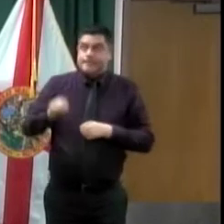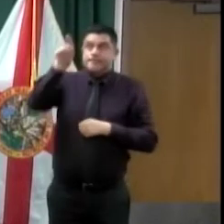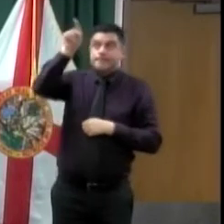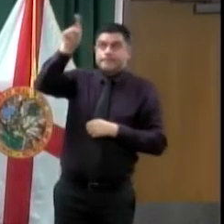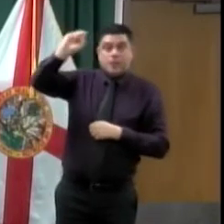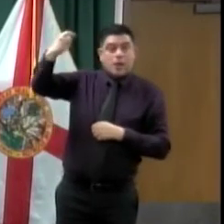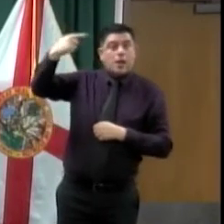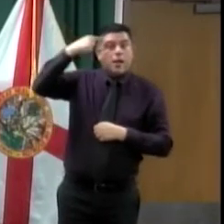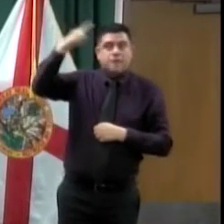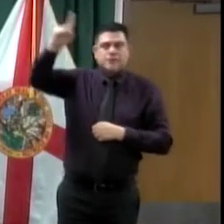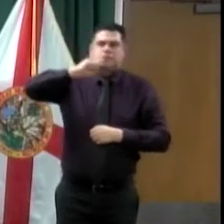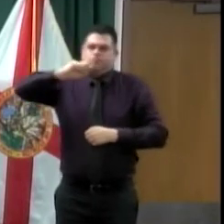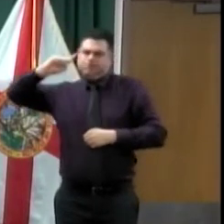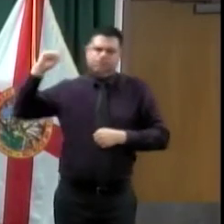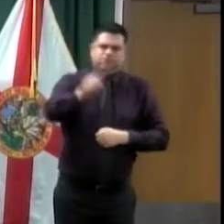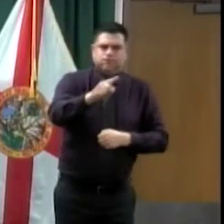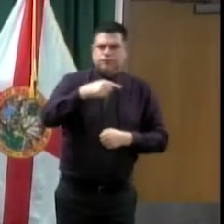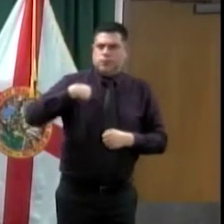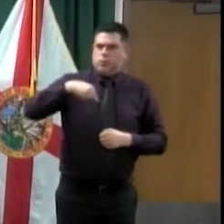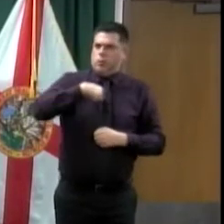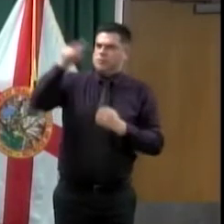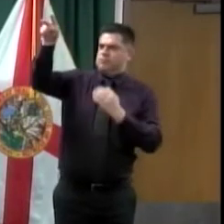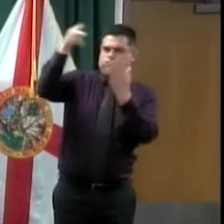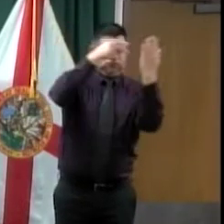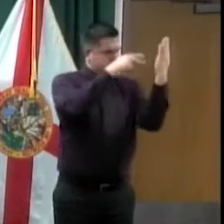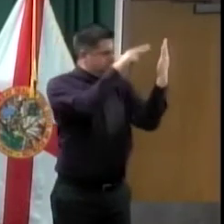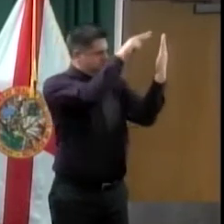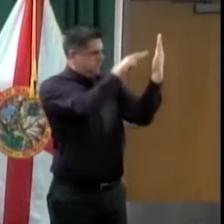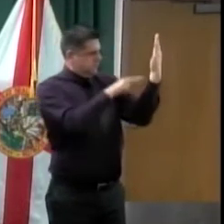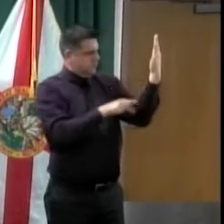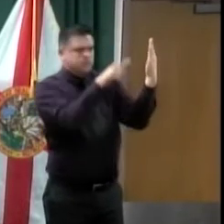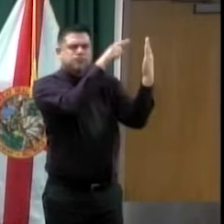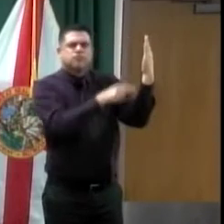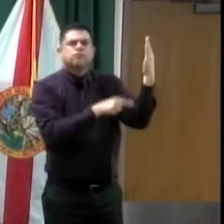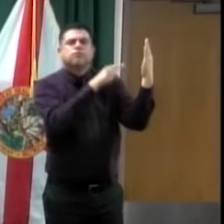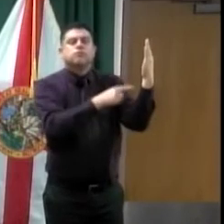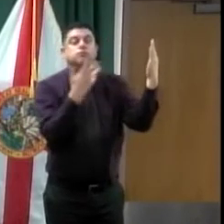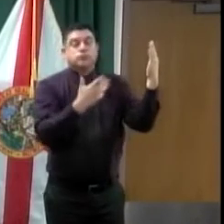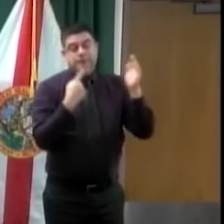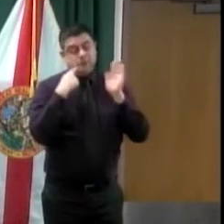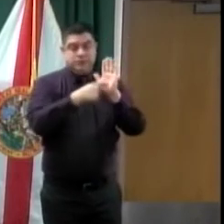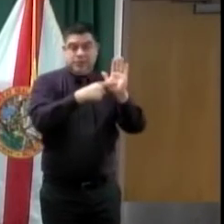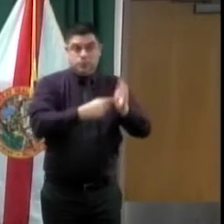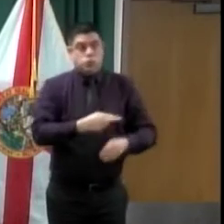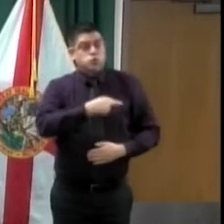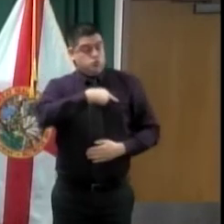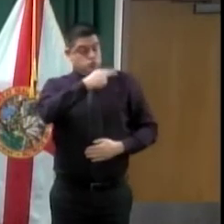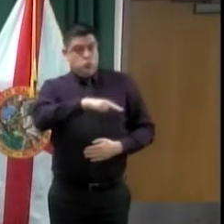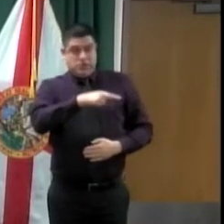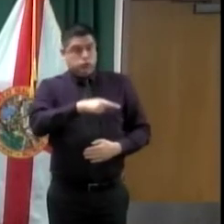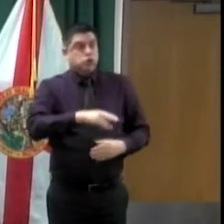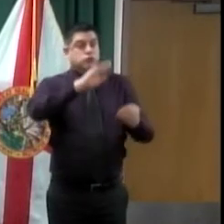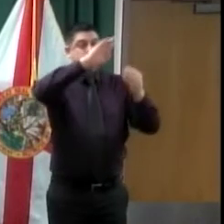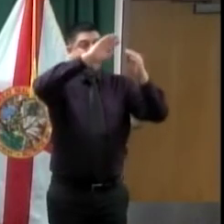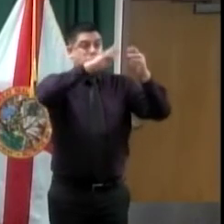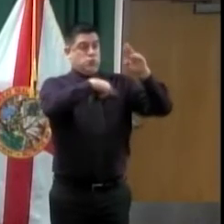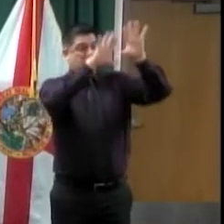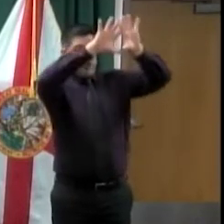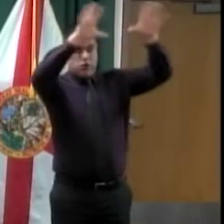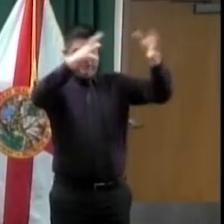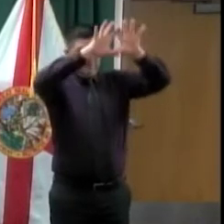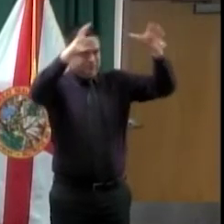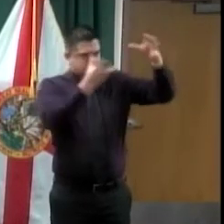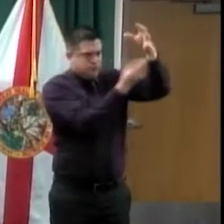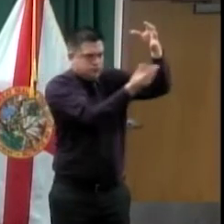that faith organizations can continue to meet, and we are not saying that they cannot continue to meet. But in Seminole